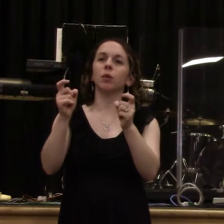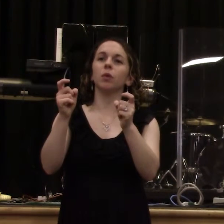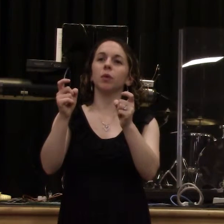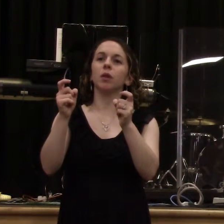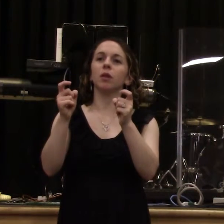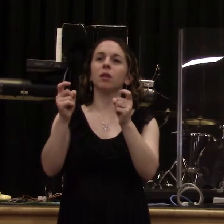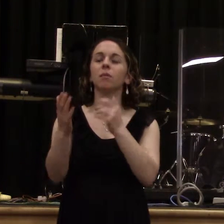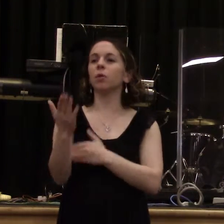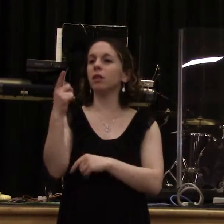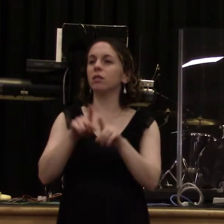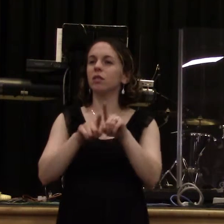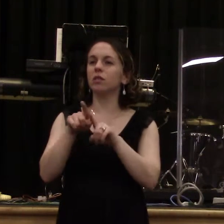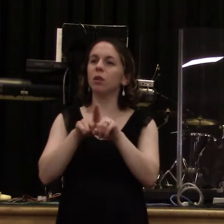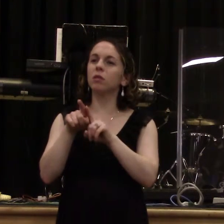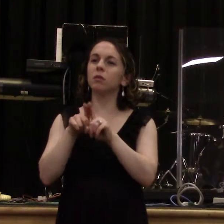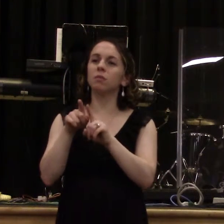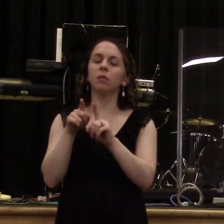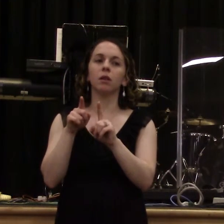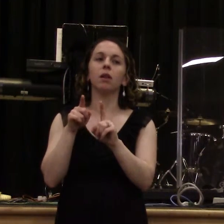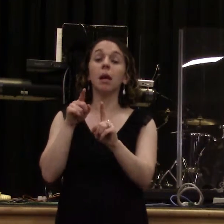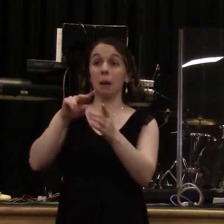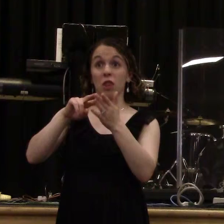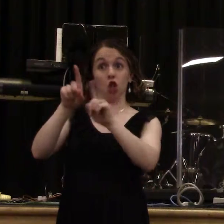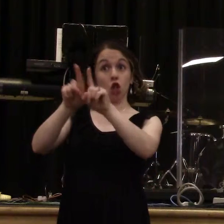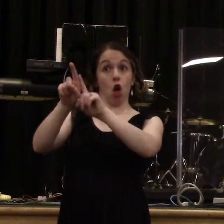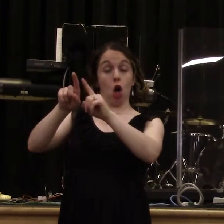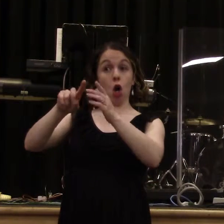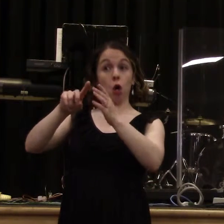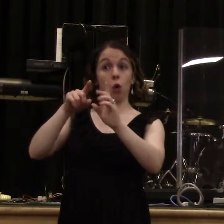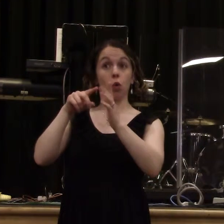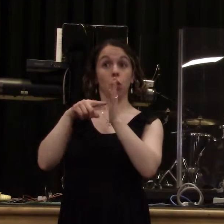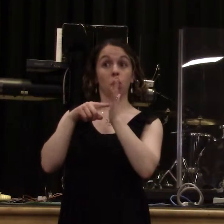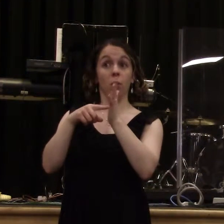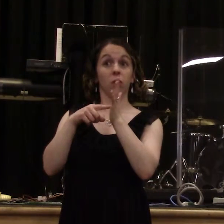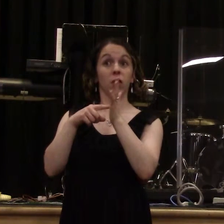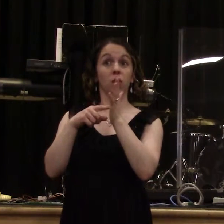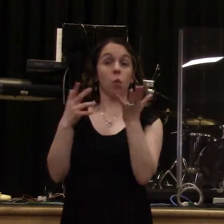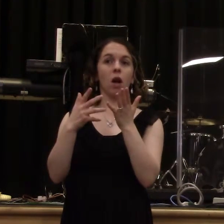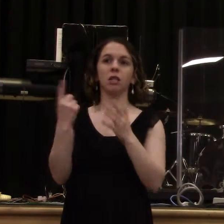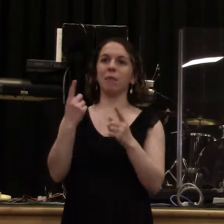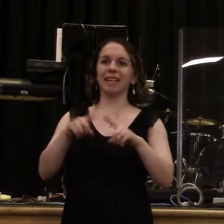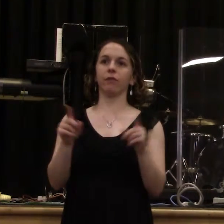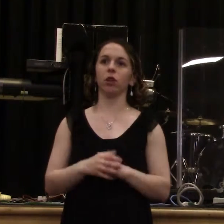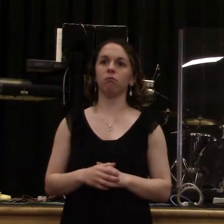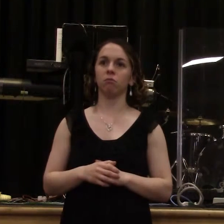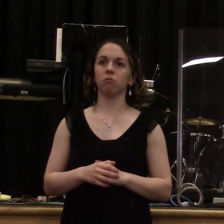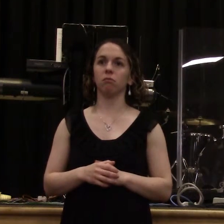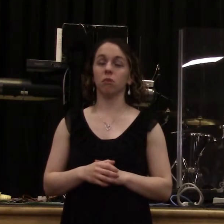commentaries and they all say the morning star signifies something different. And I'll be honest with you, I don't know exactly what it